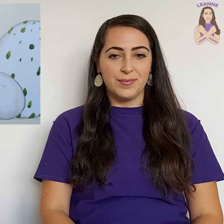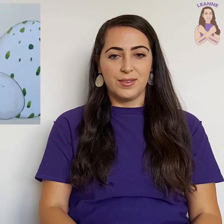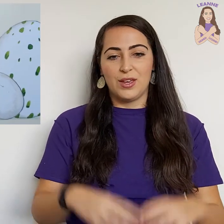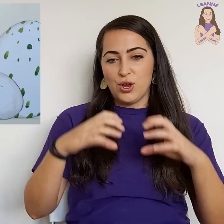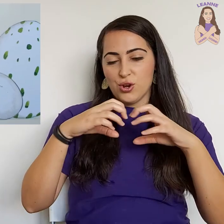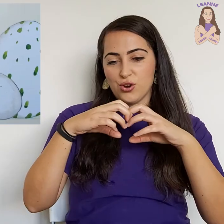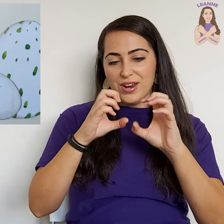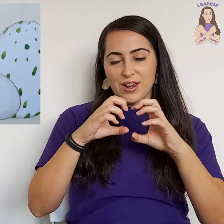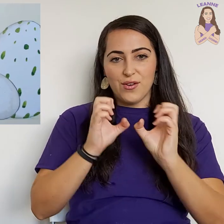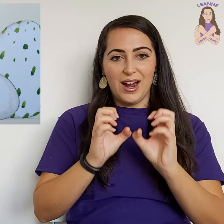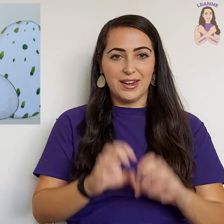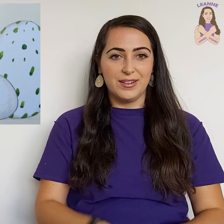Creep, crack.